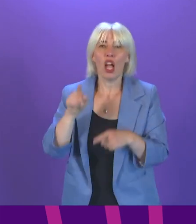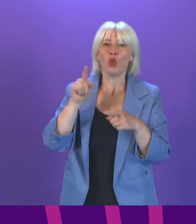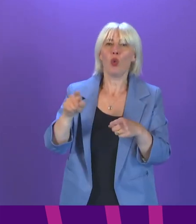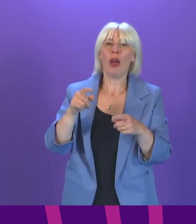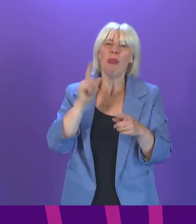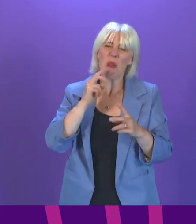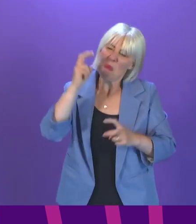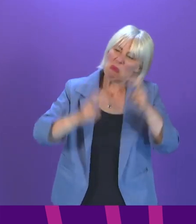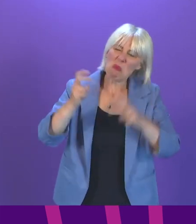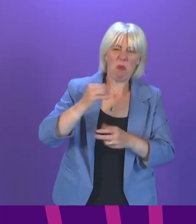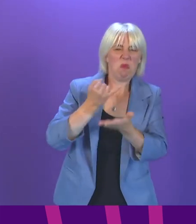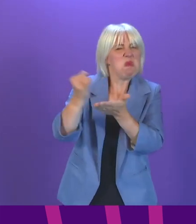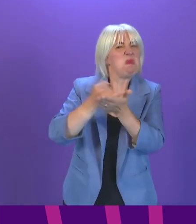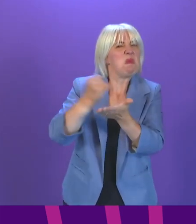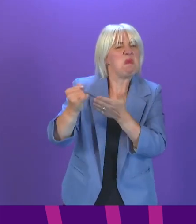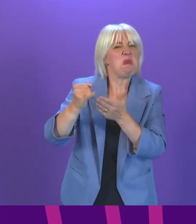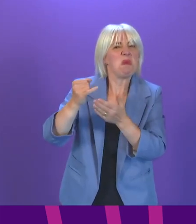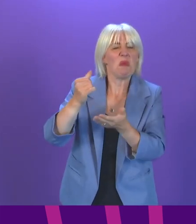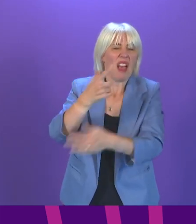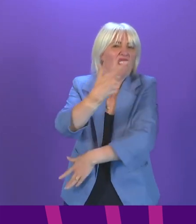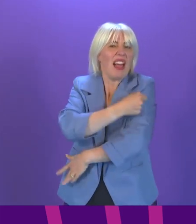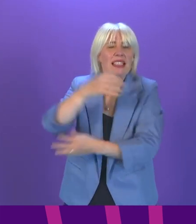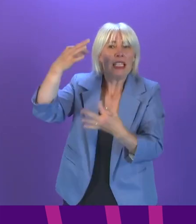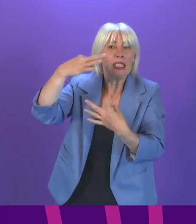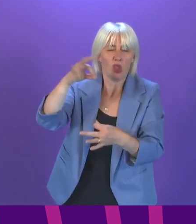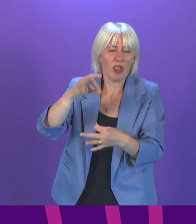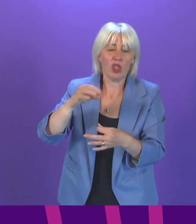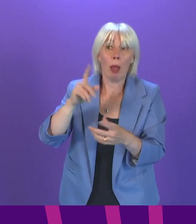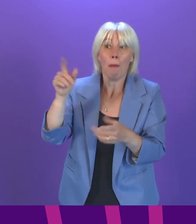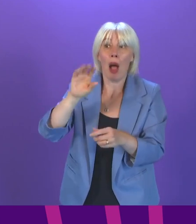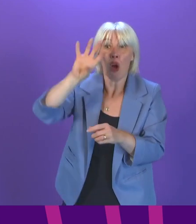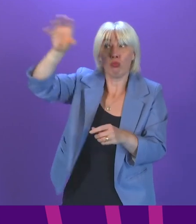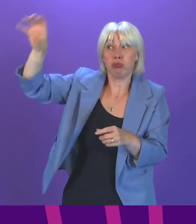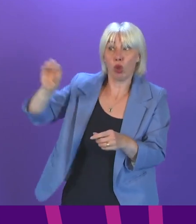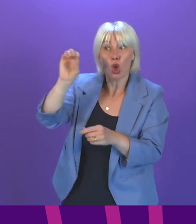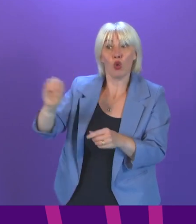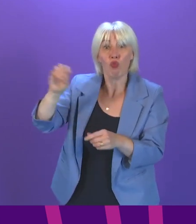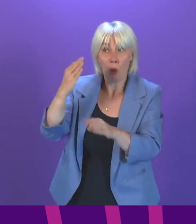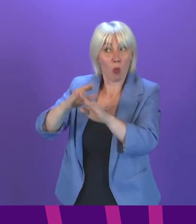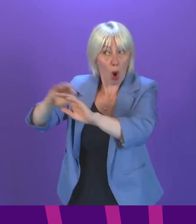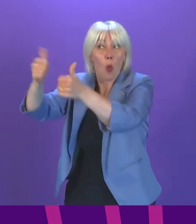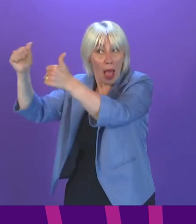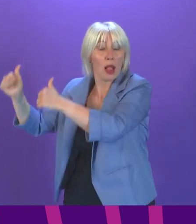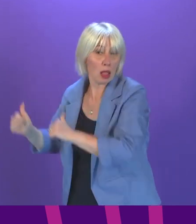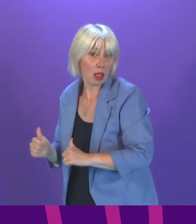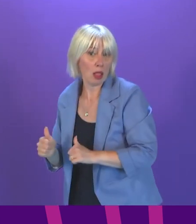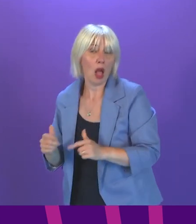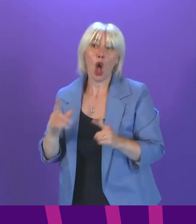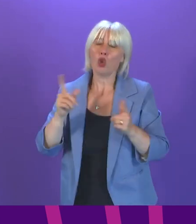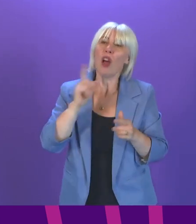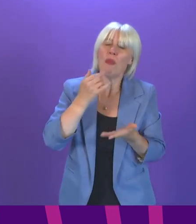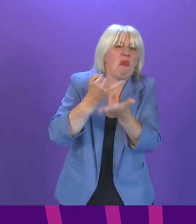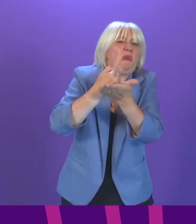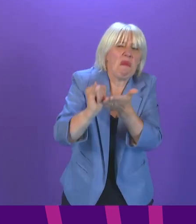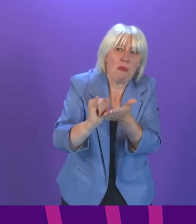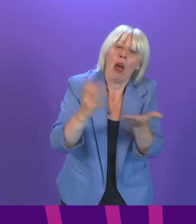vaccine certification, as I say, it's working in many countries across Europe, people who argue against it have to then say, well, how do you think we